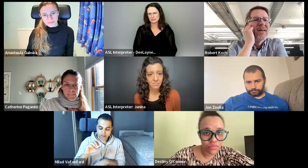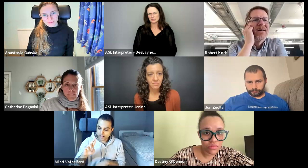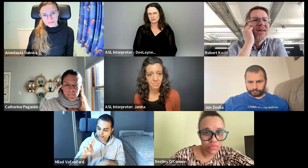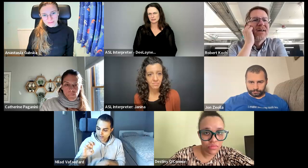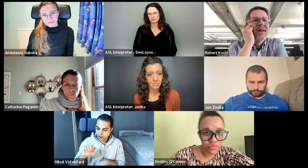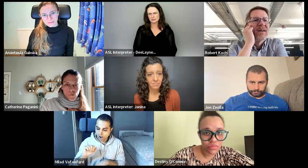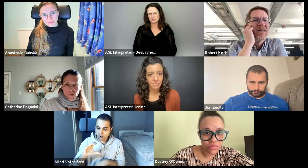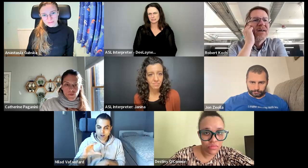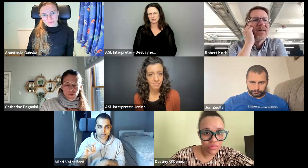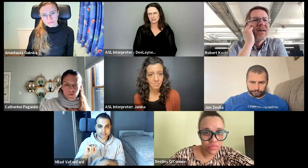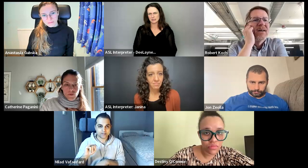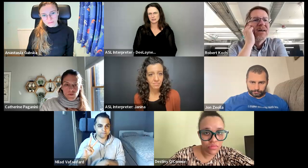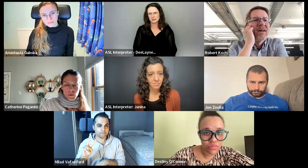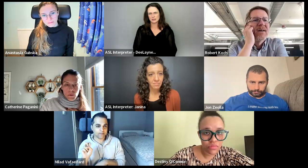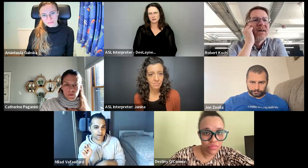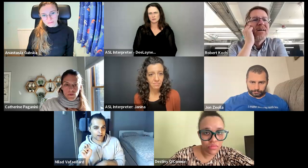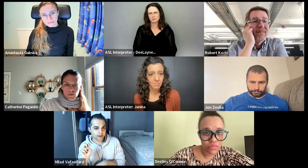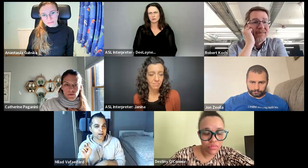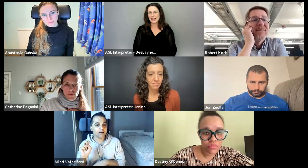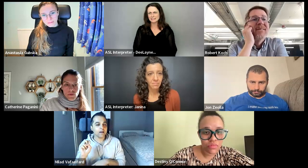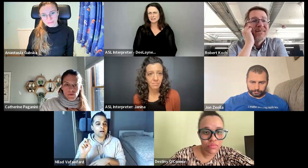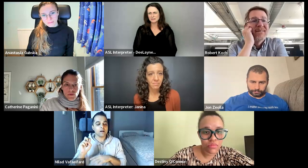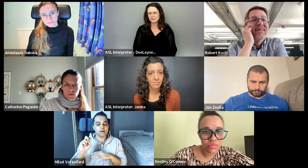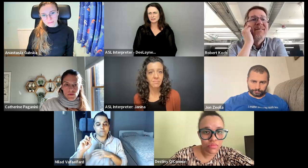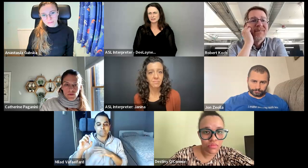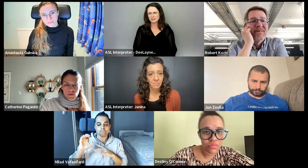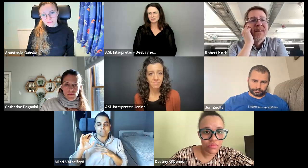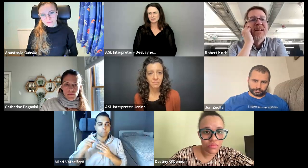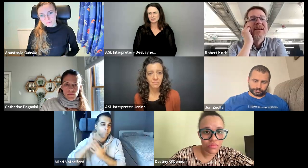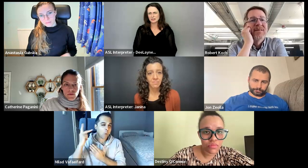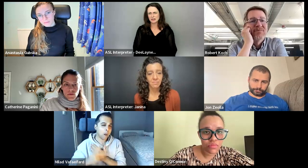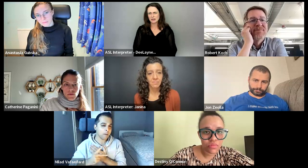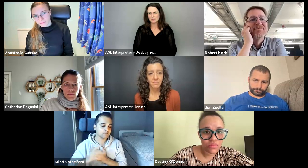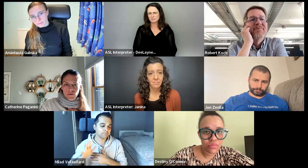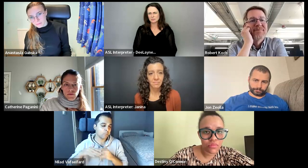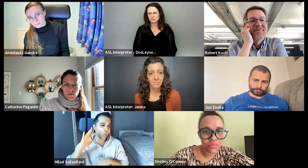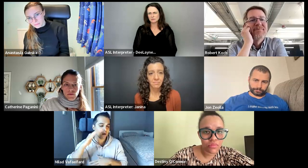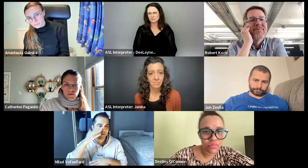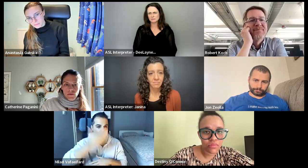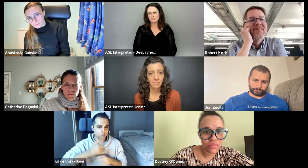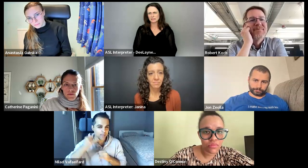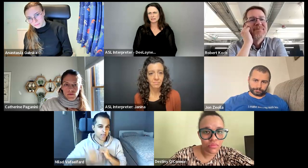it's, let's see, reactive. Um,